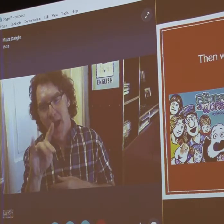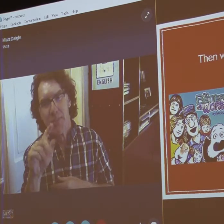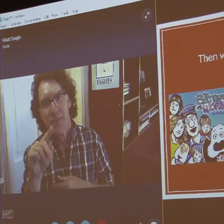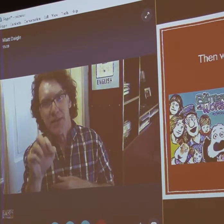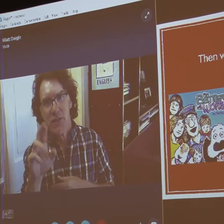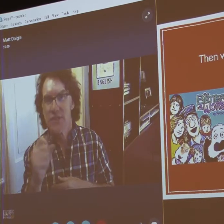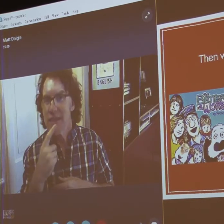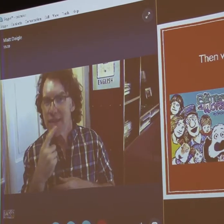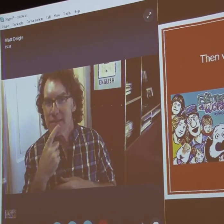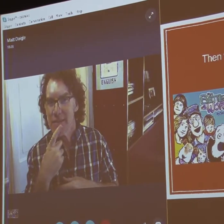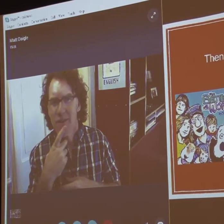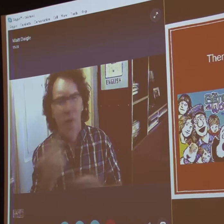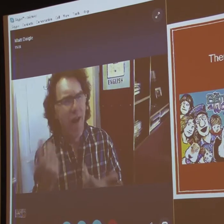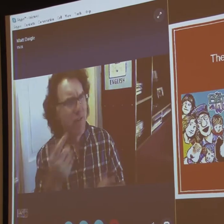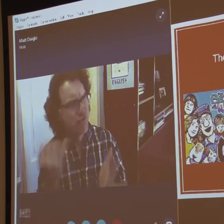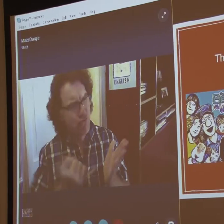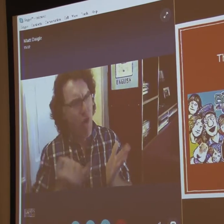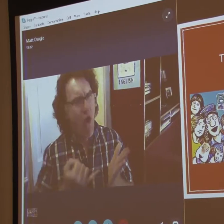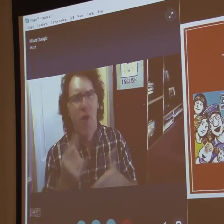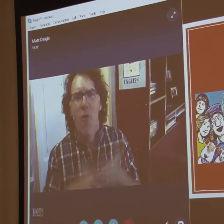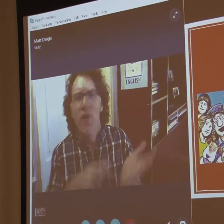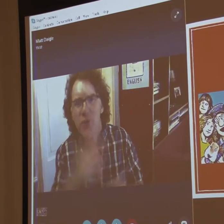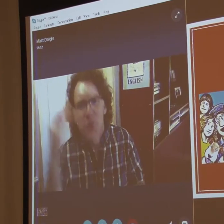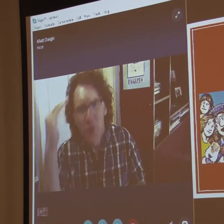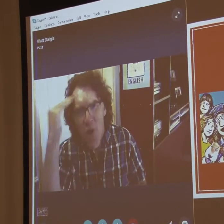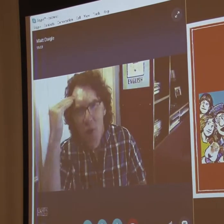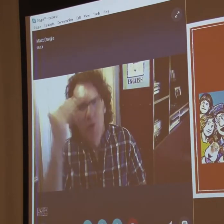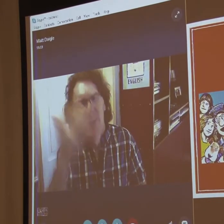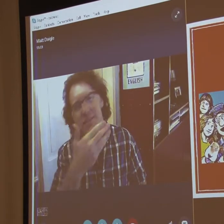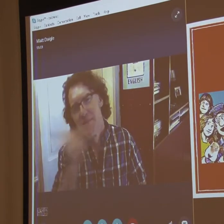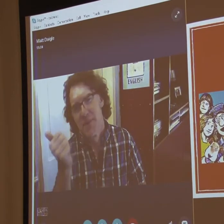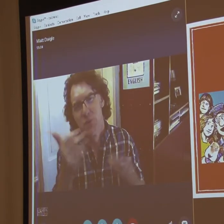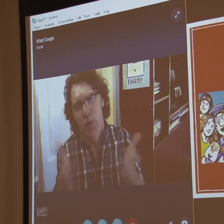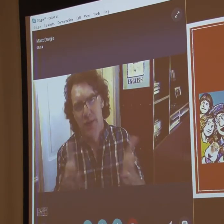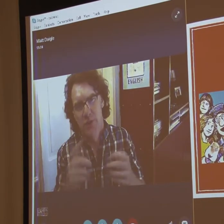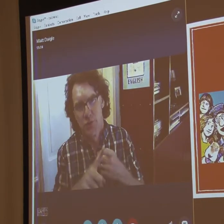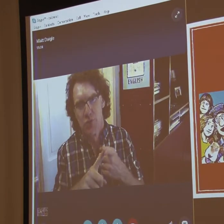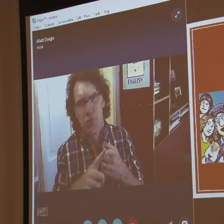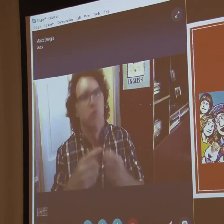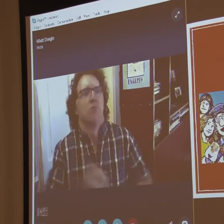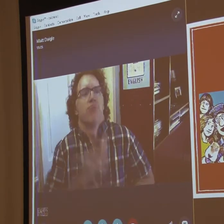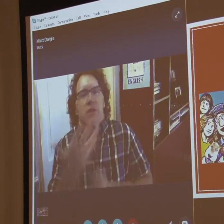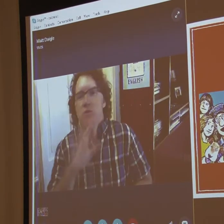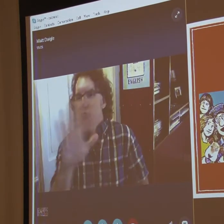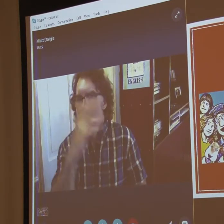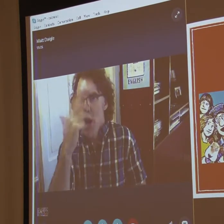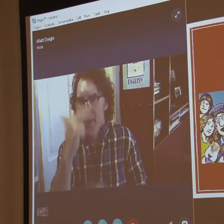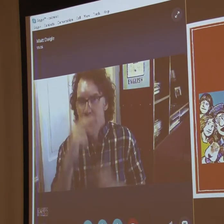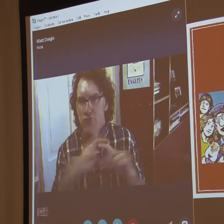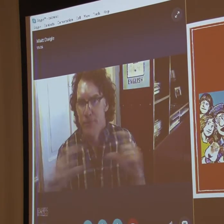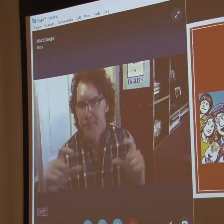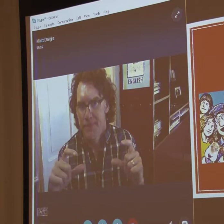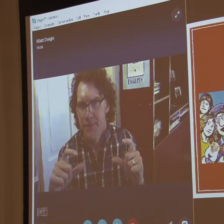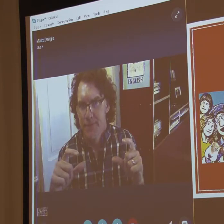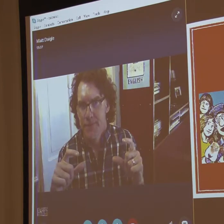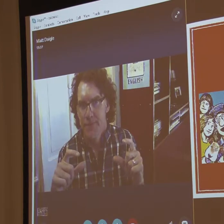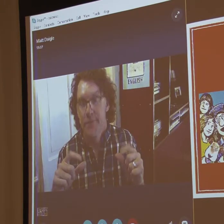family. And then Mike Peters said, draw what you know.